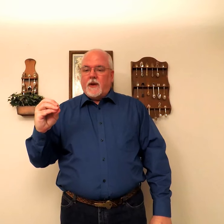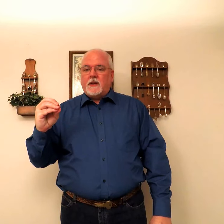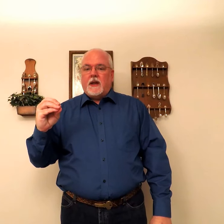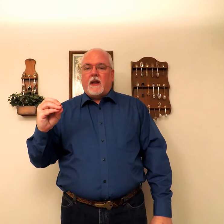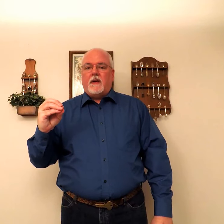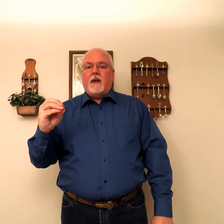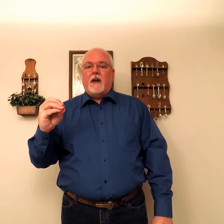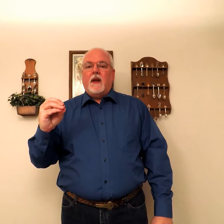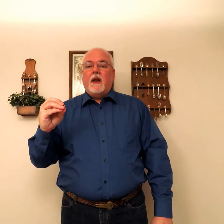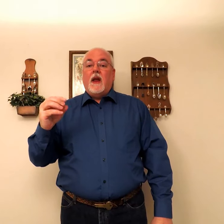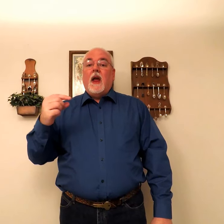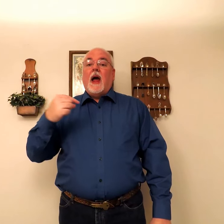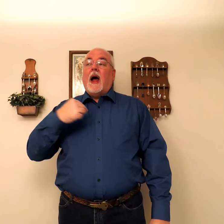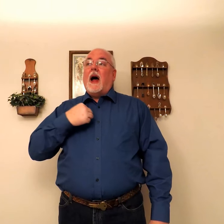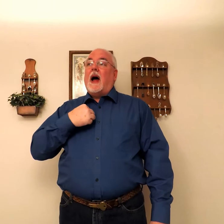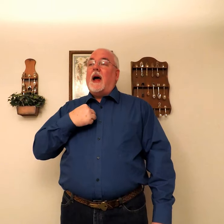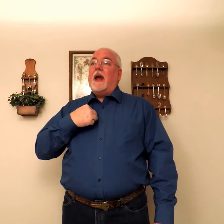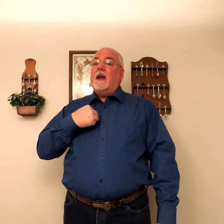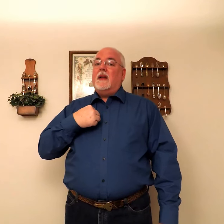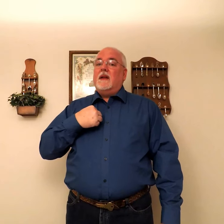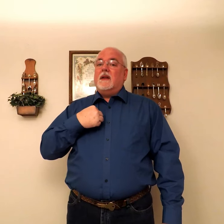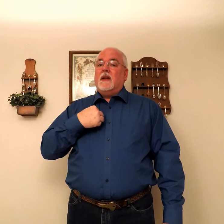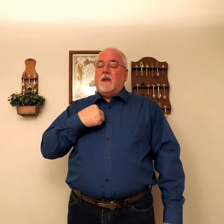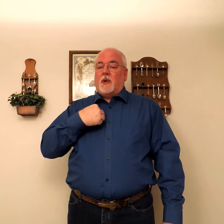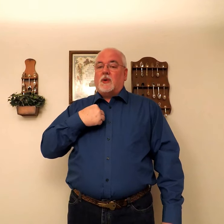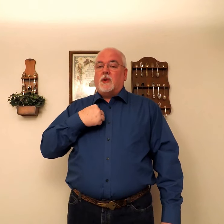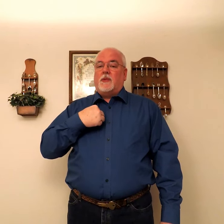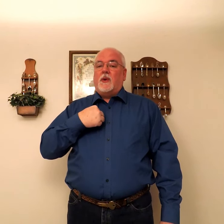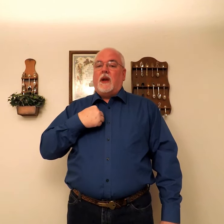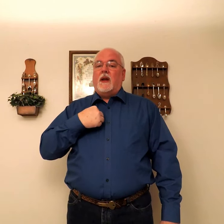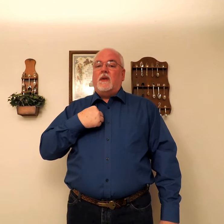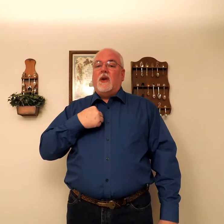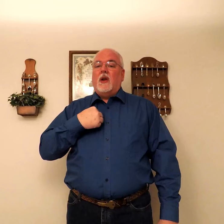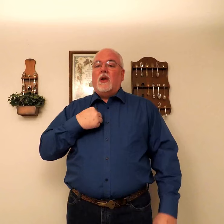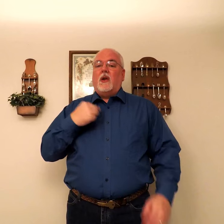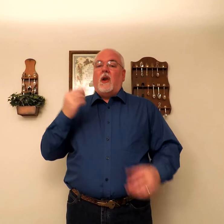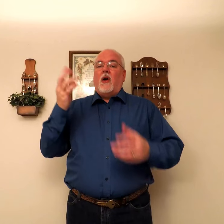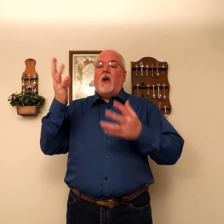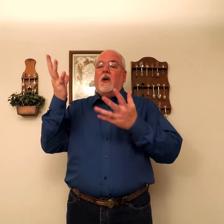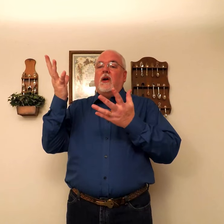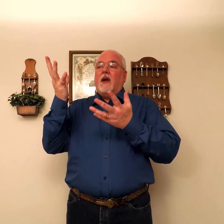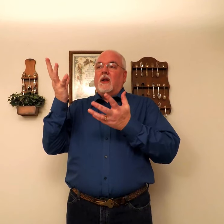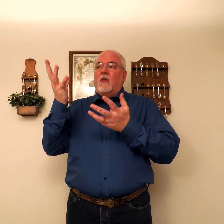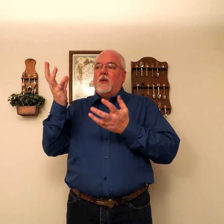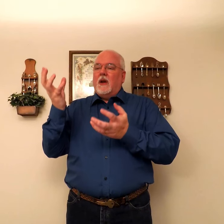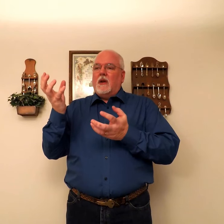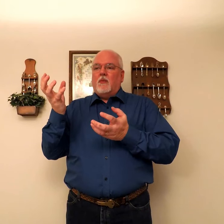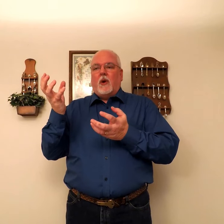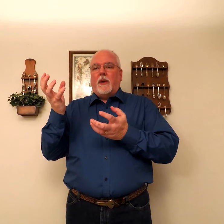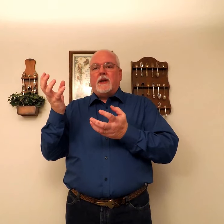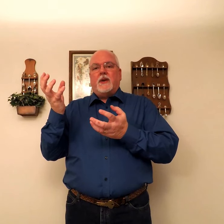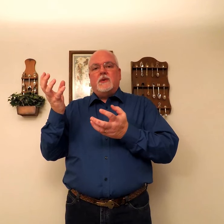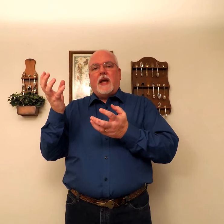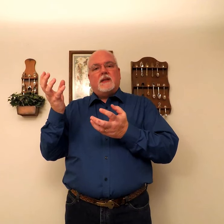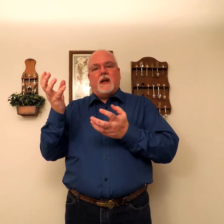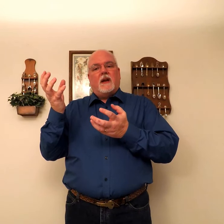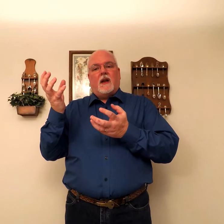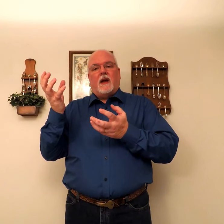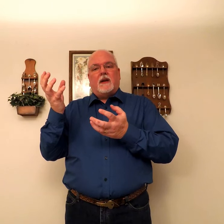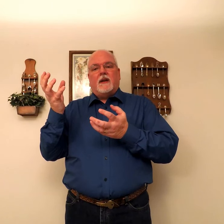fingers together. I. Original pronoun. Long. Boy, we get to use that sign a lot.